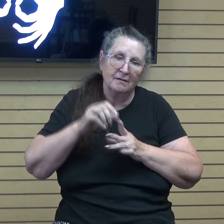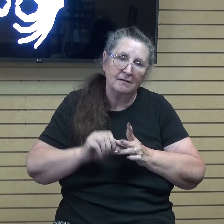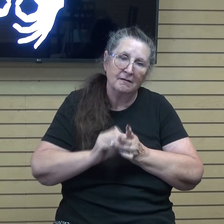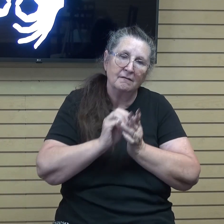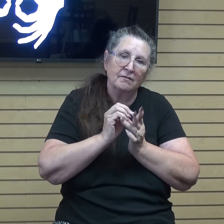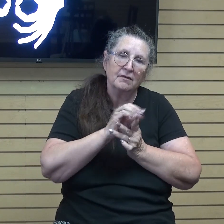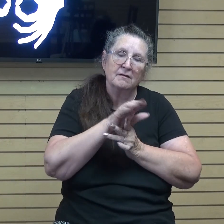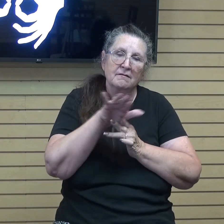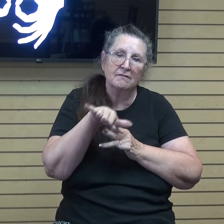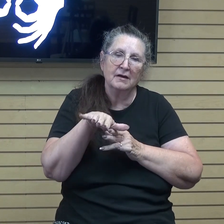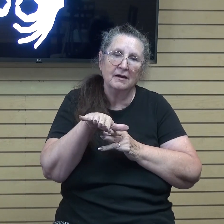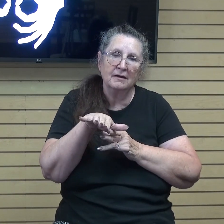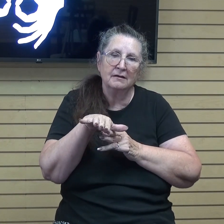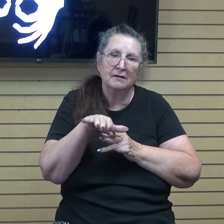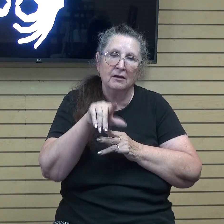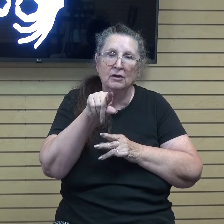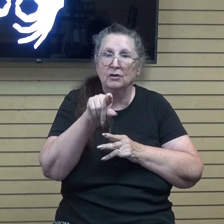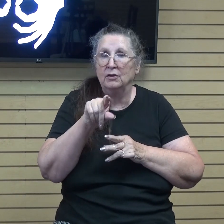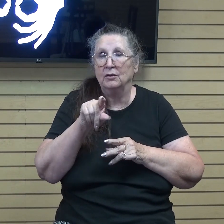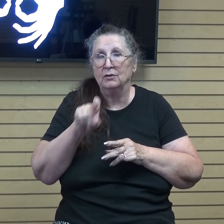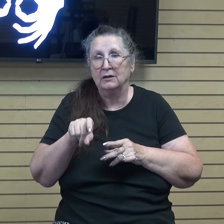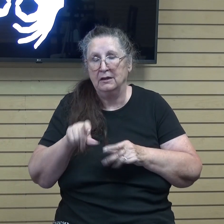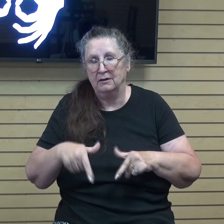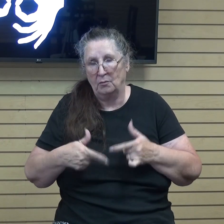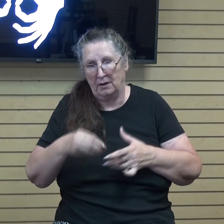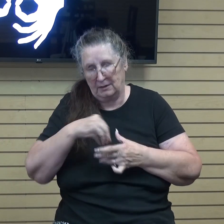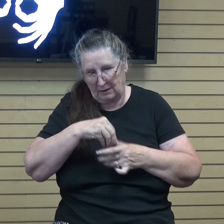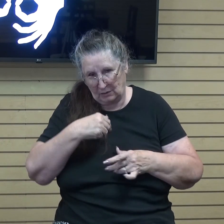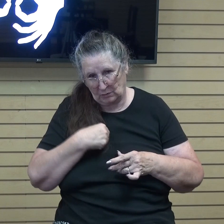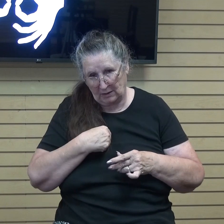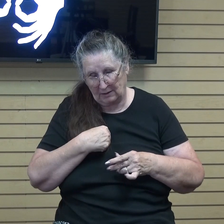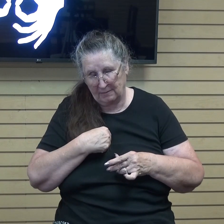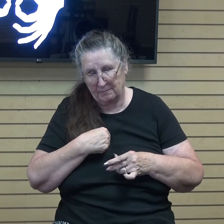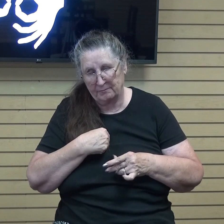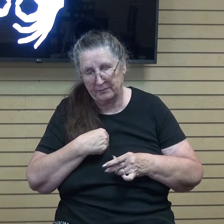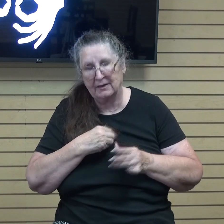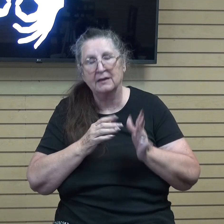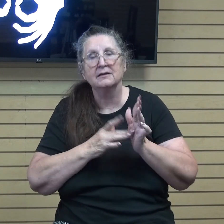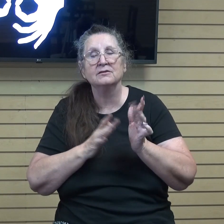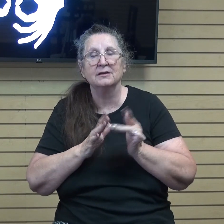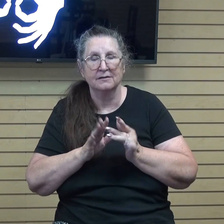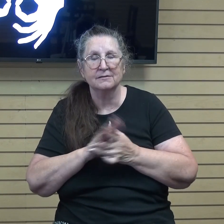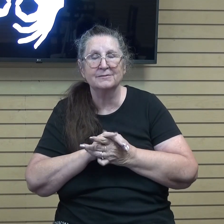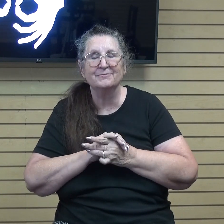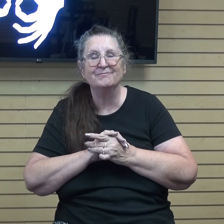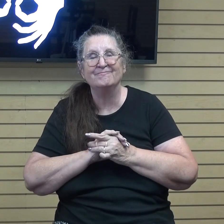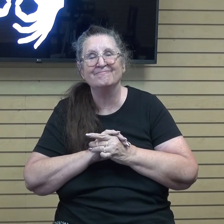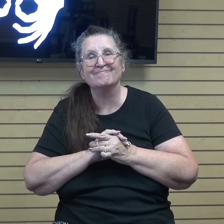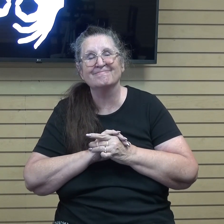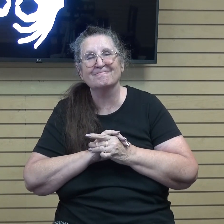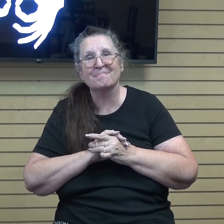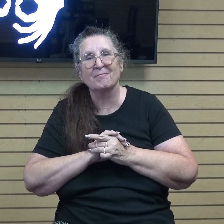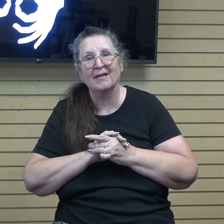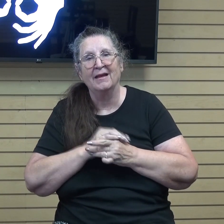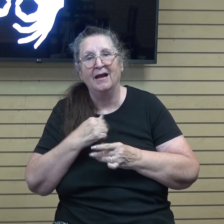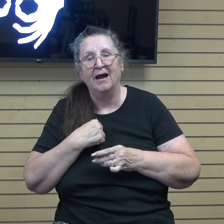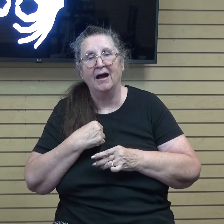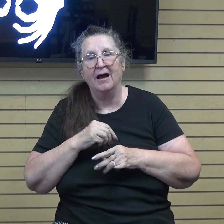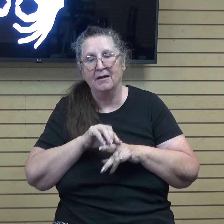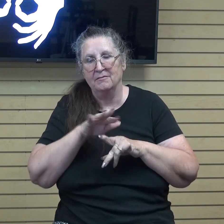unless you abide in me. Jesus, by the way. I am the vine, you are the